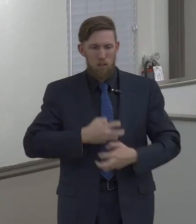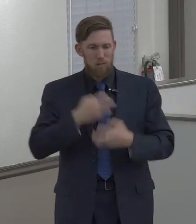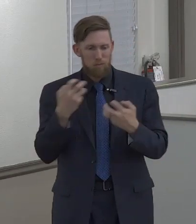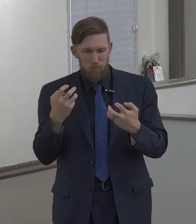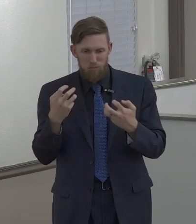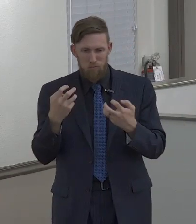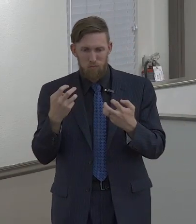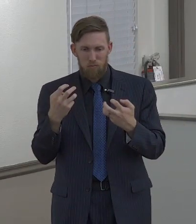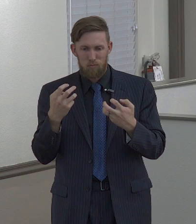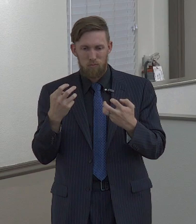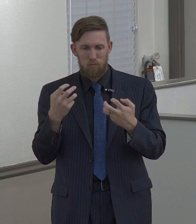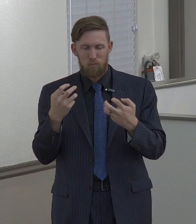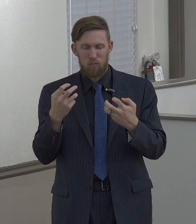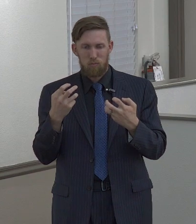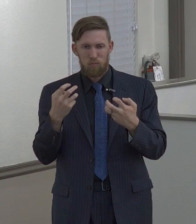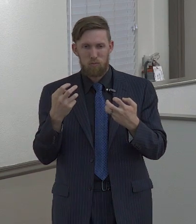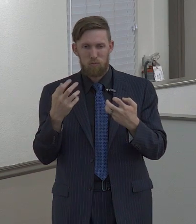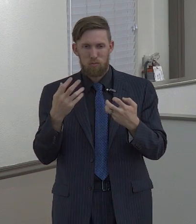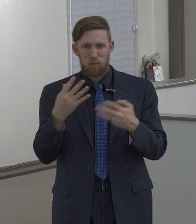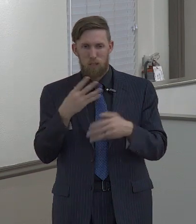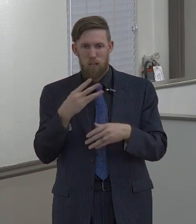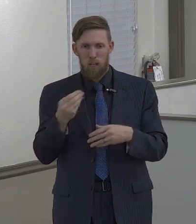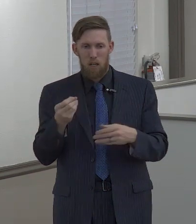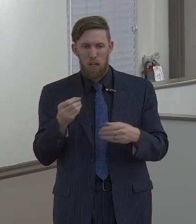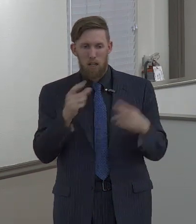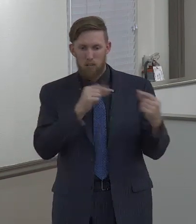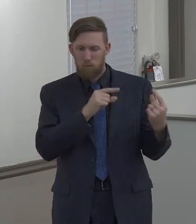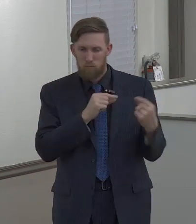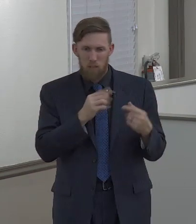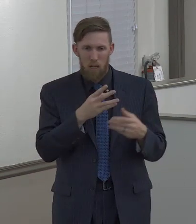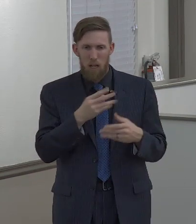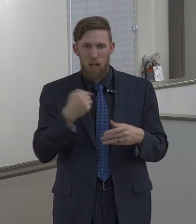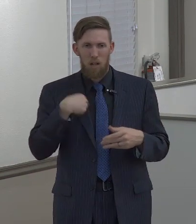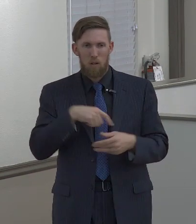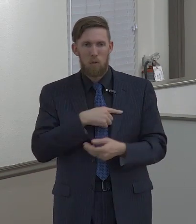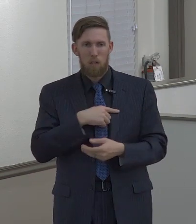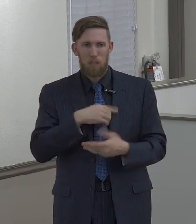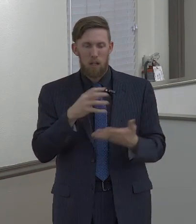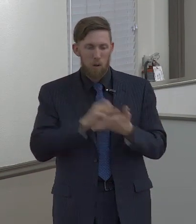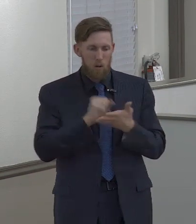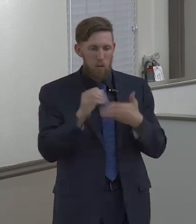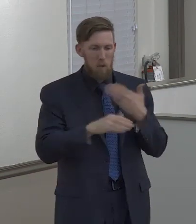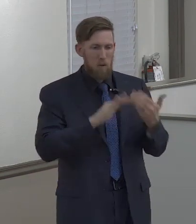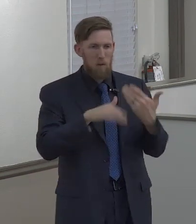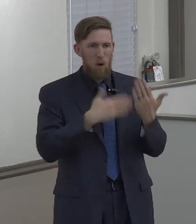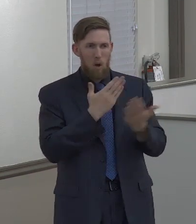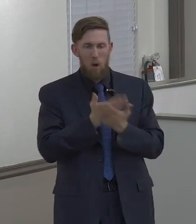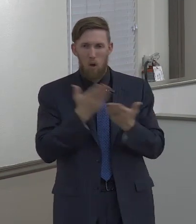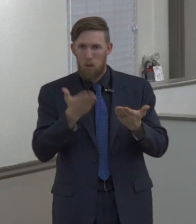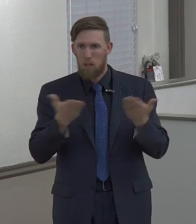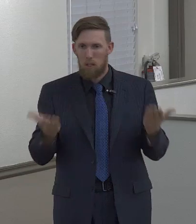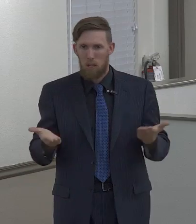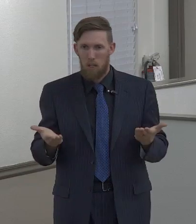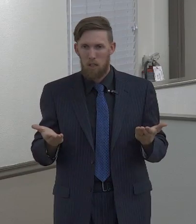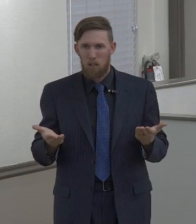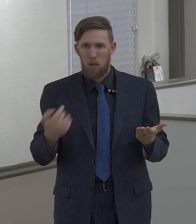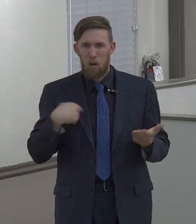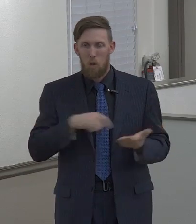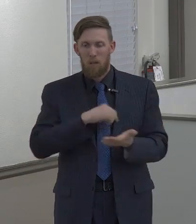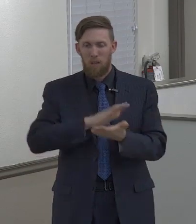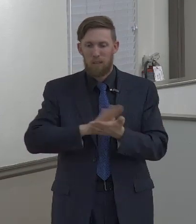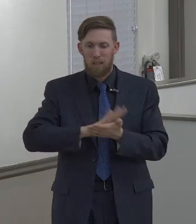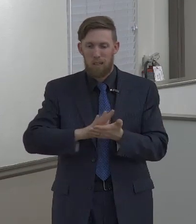We put off the anger, the wrath, and the malice. We do all the work to clean up. We clean. The